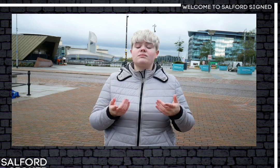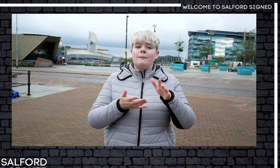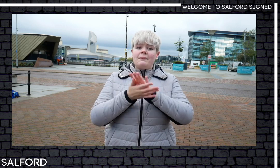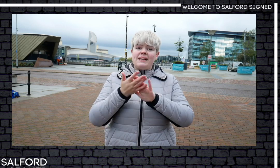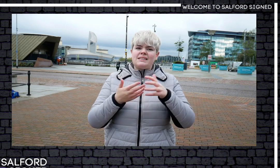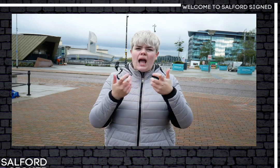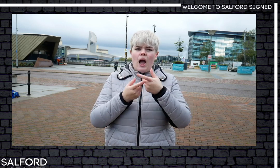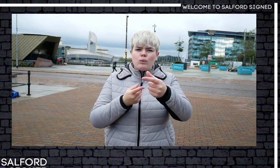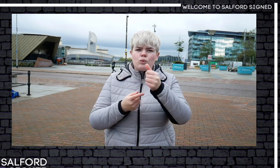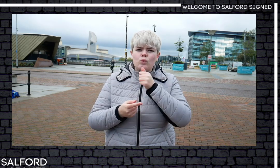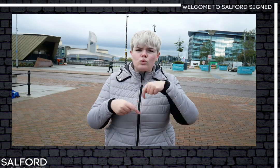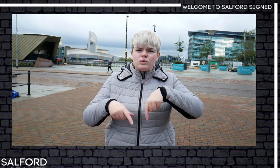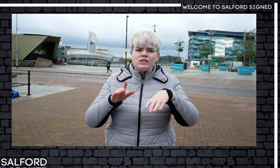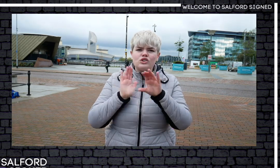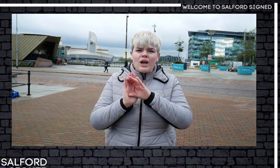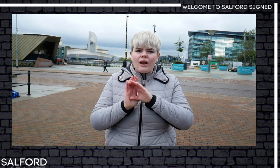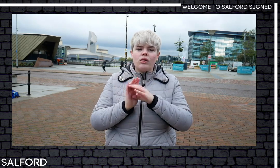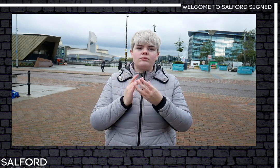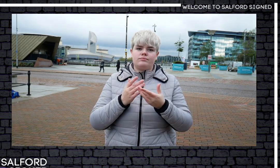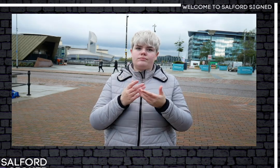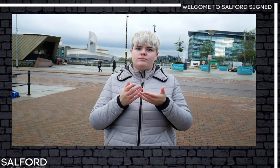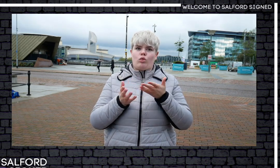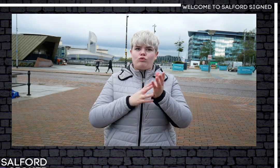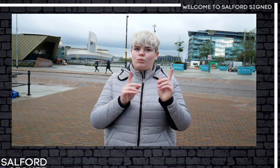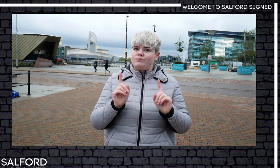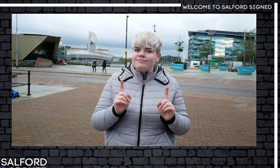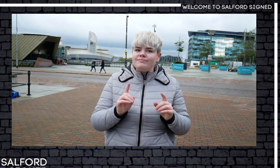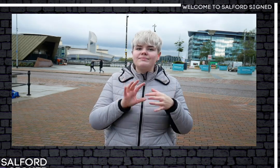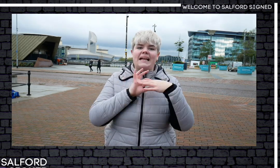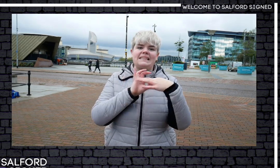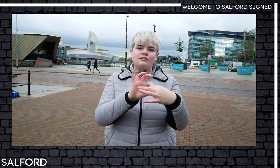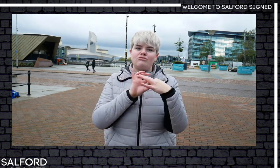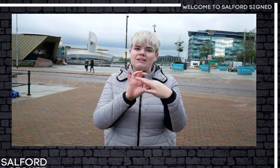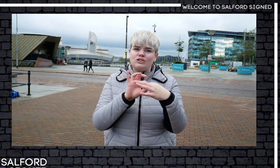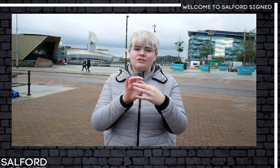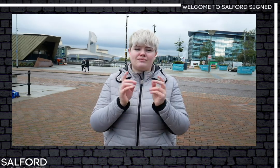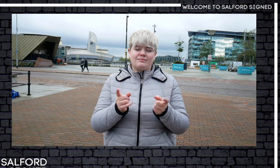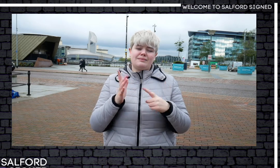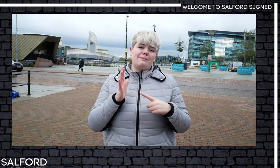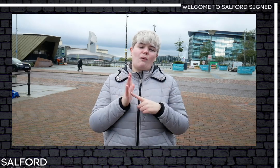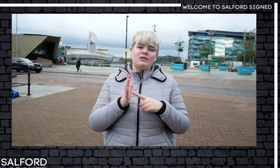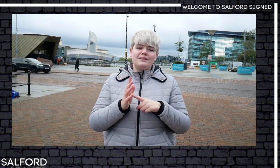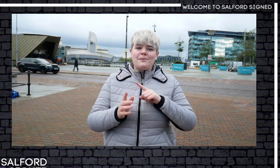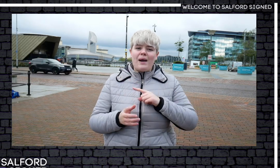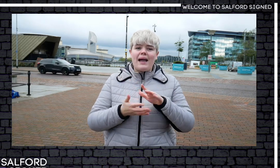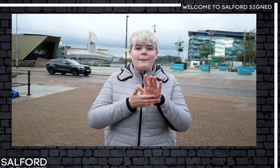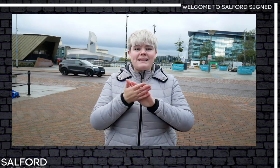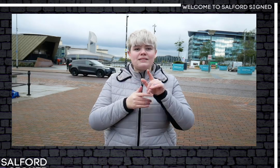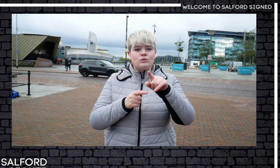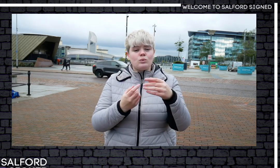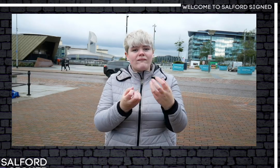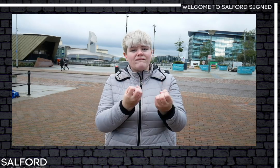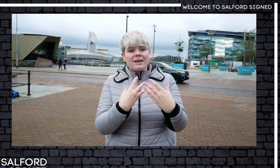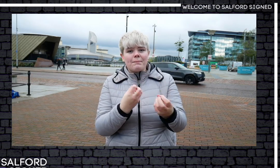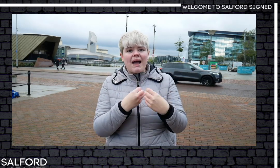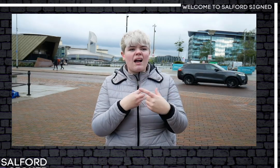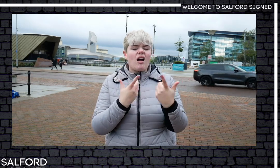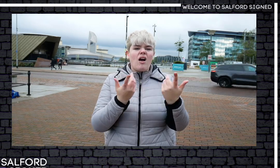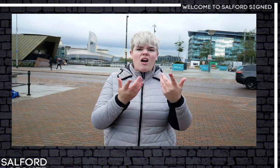feedback can be relayed to Salford Deaf Advocacy Service which means you can have your say on all things related to health and well